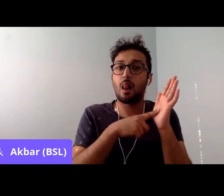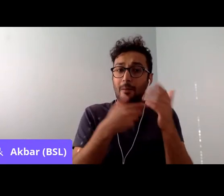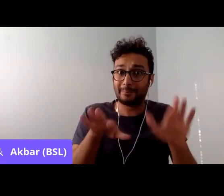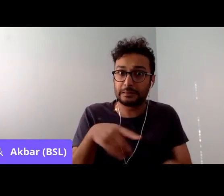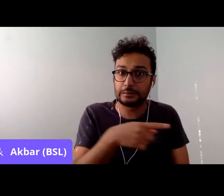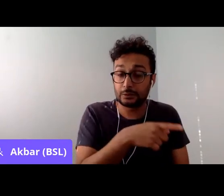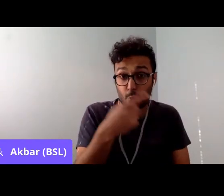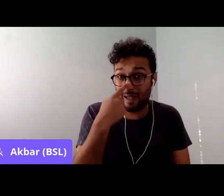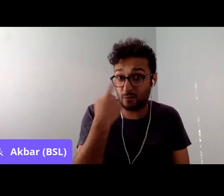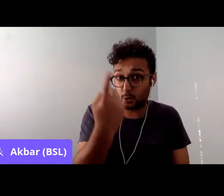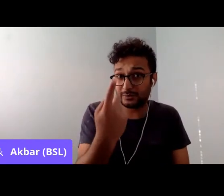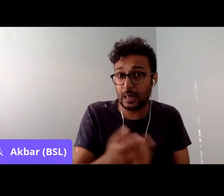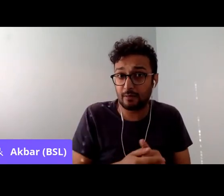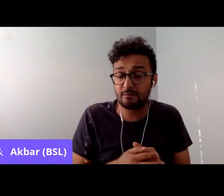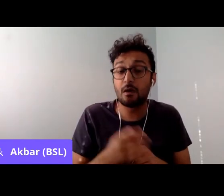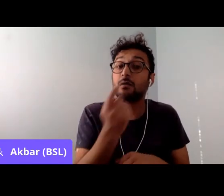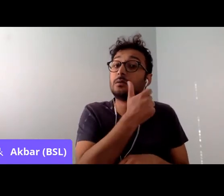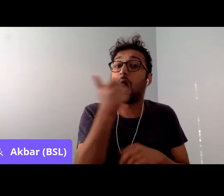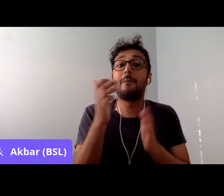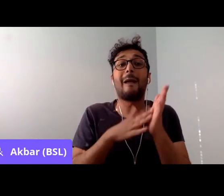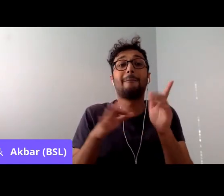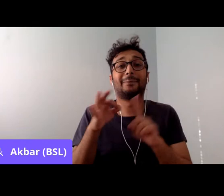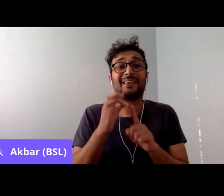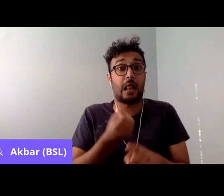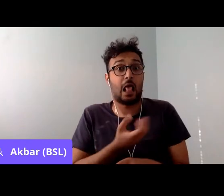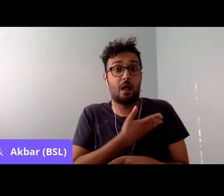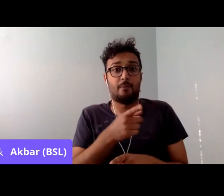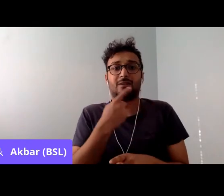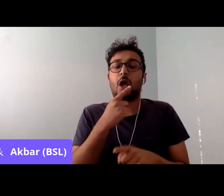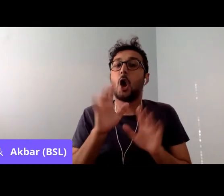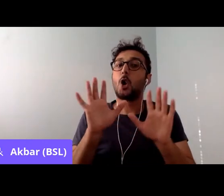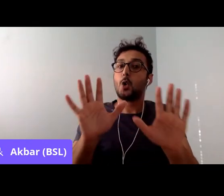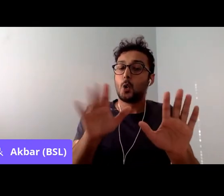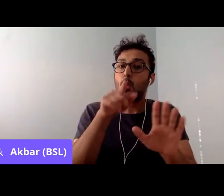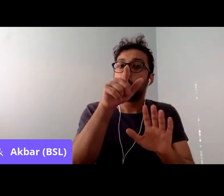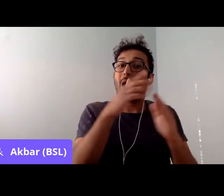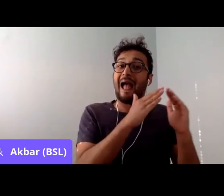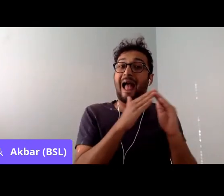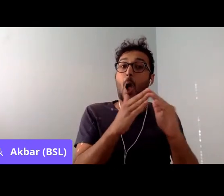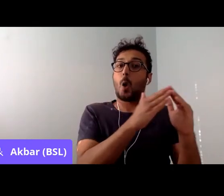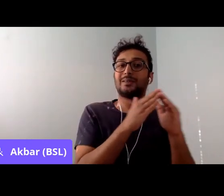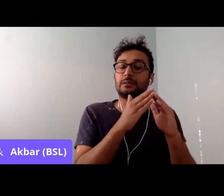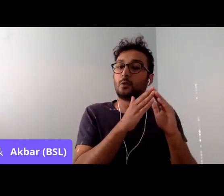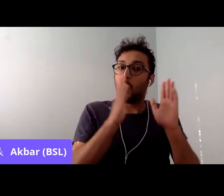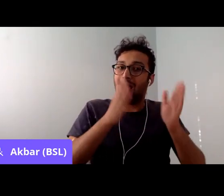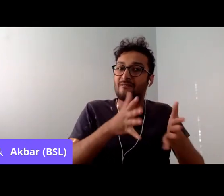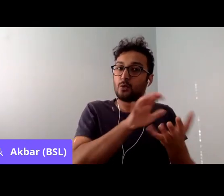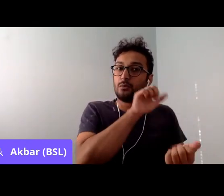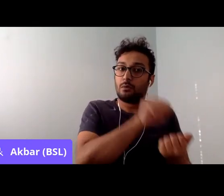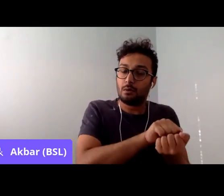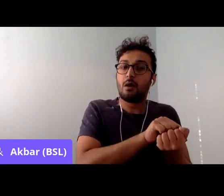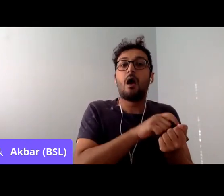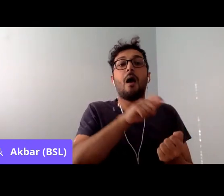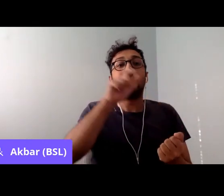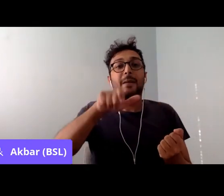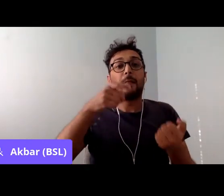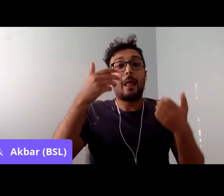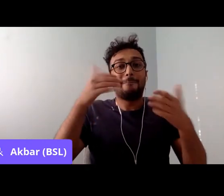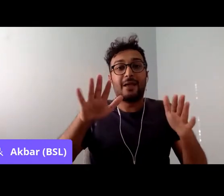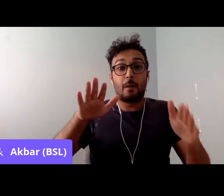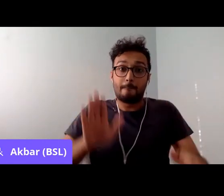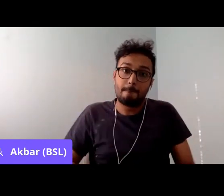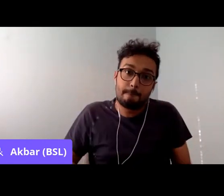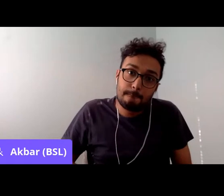who said that housing should be reserved for the Indigenous community. And they didn't just say it, in the 50s and